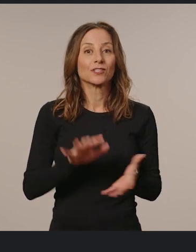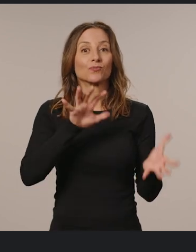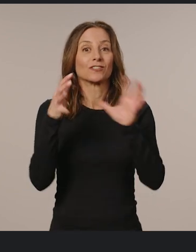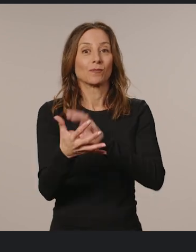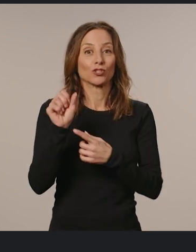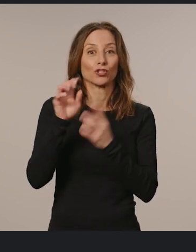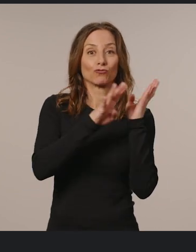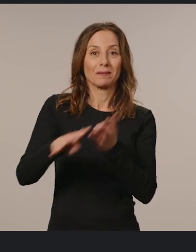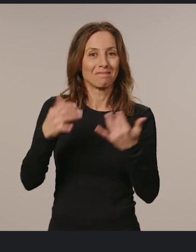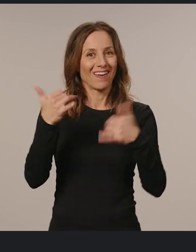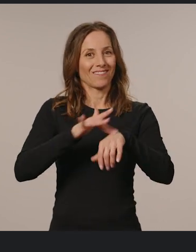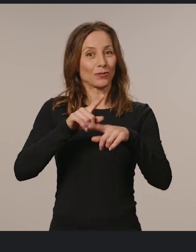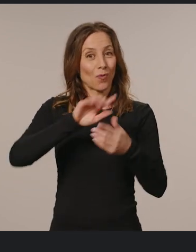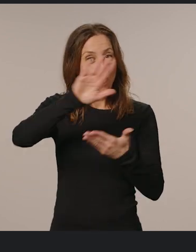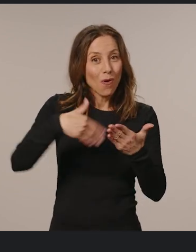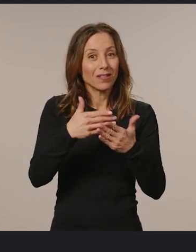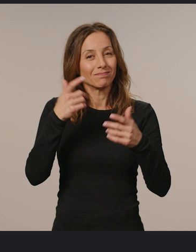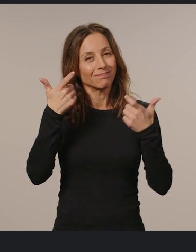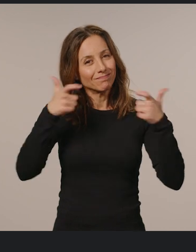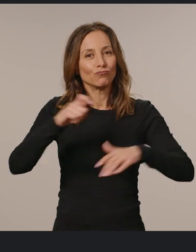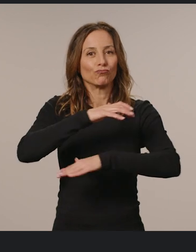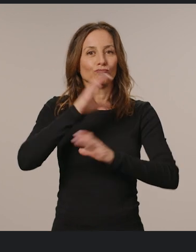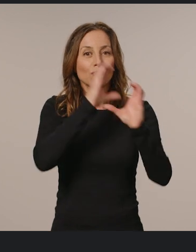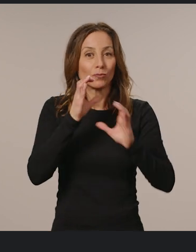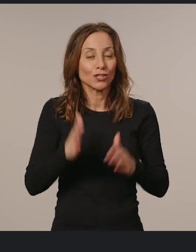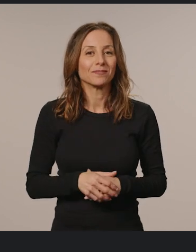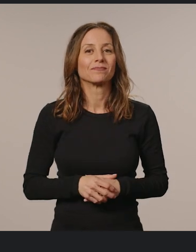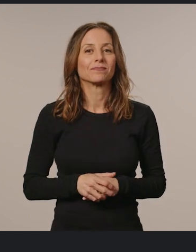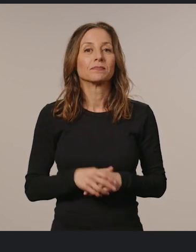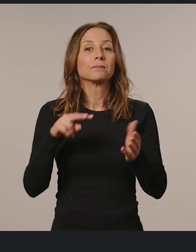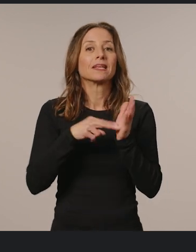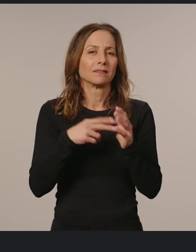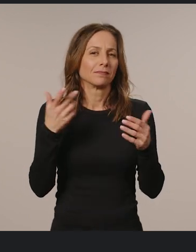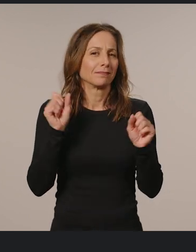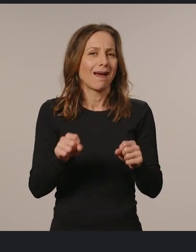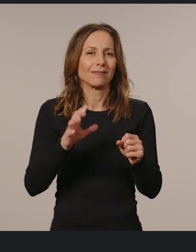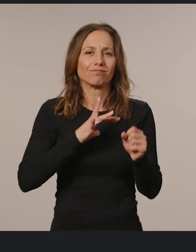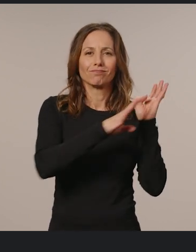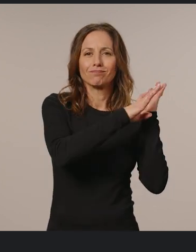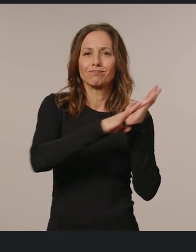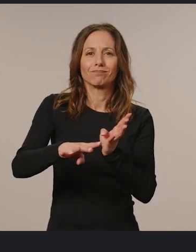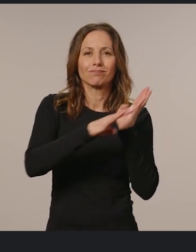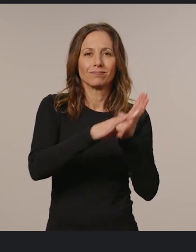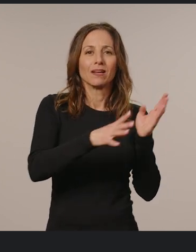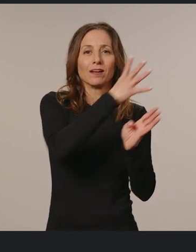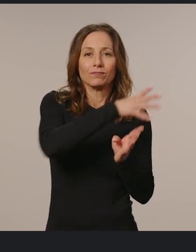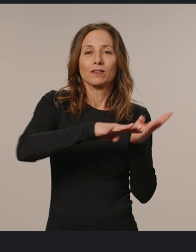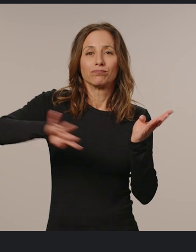So stream is available to all major browsers. This makes it possible to pipe streams into one another. For